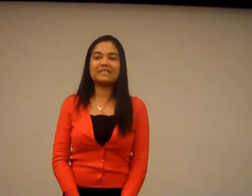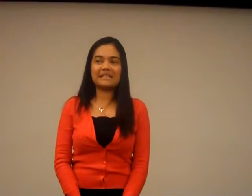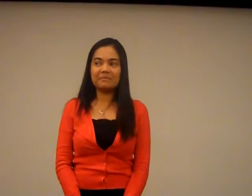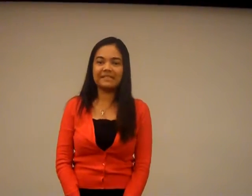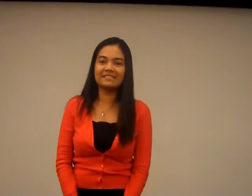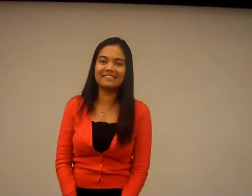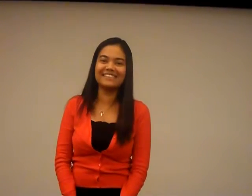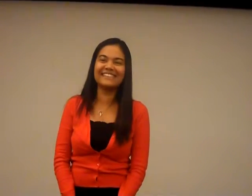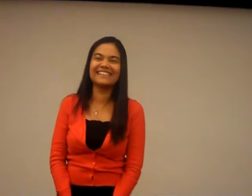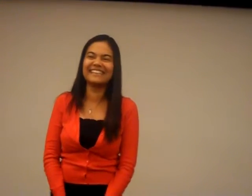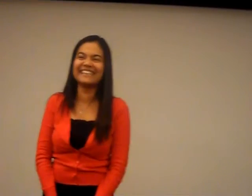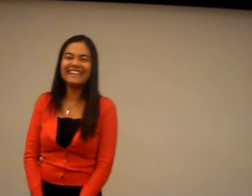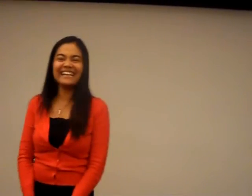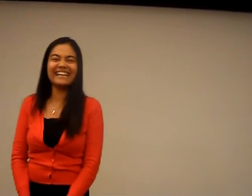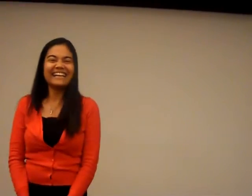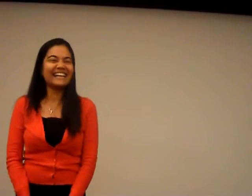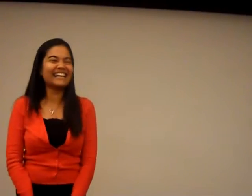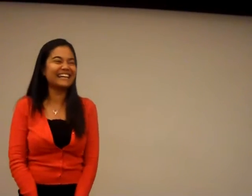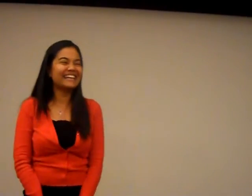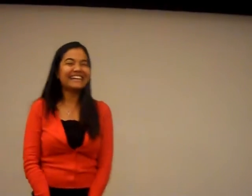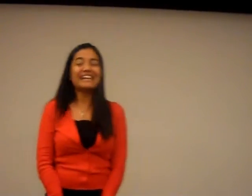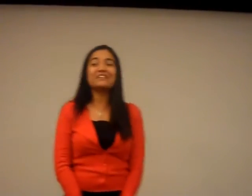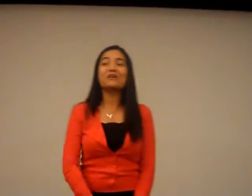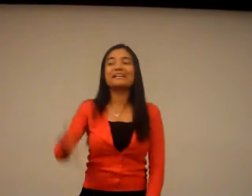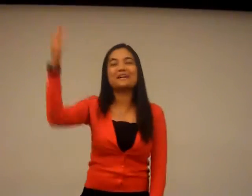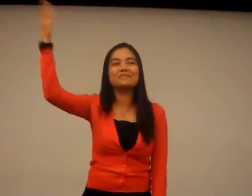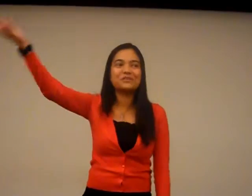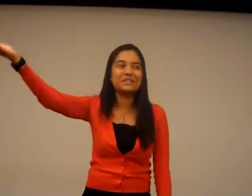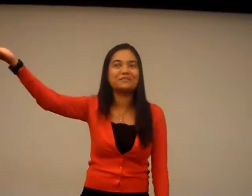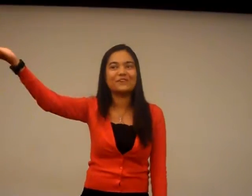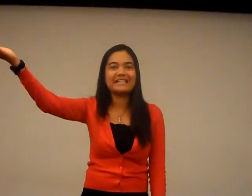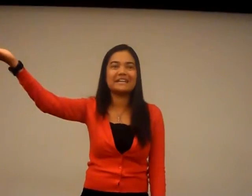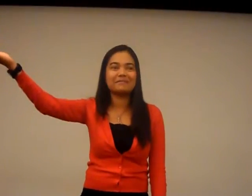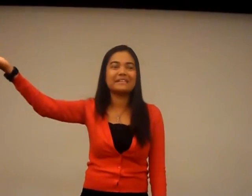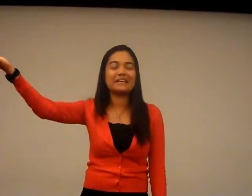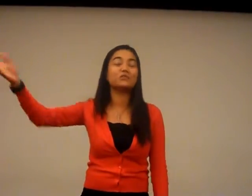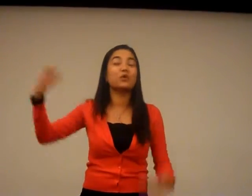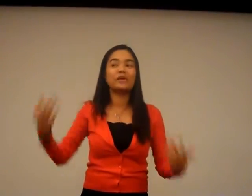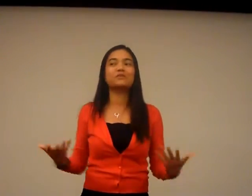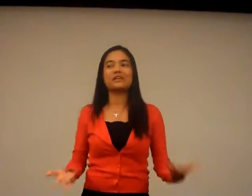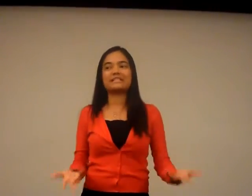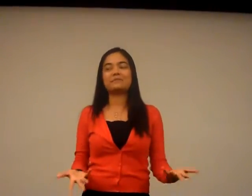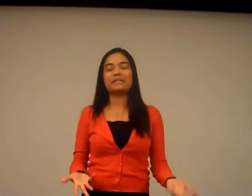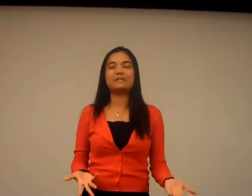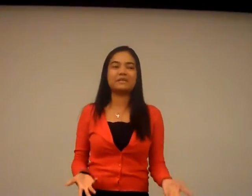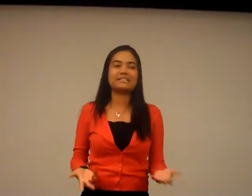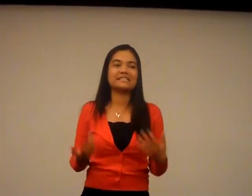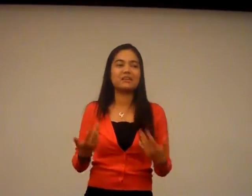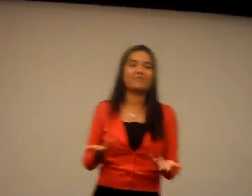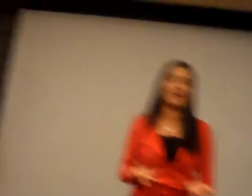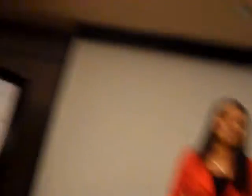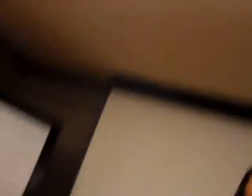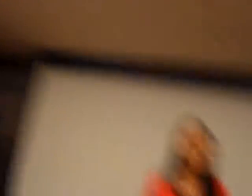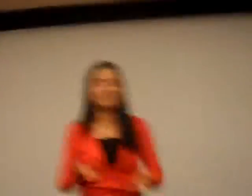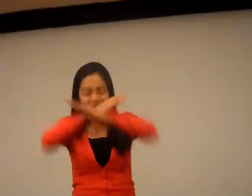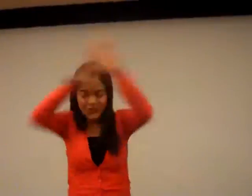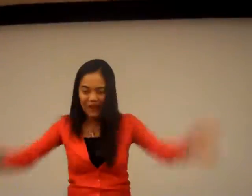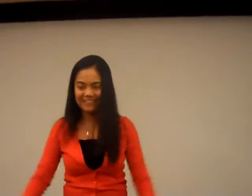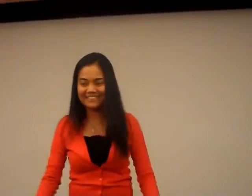To eat salmon. Therefore? No, because I'm sure you've tried salmon. You don't want to try salmon here because it's not fresh. don't! You don't!